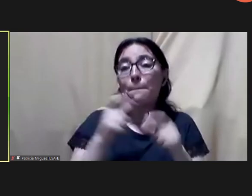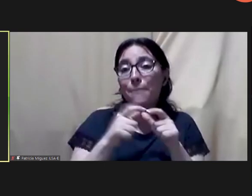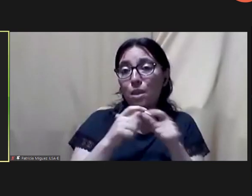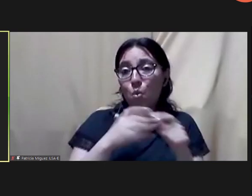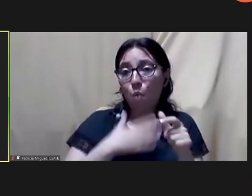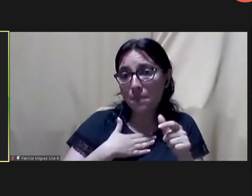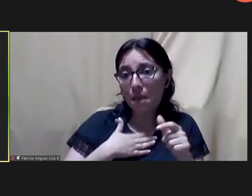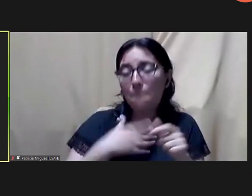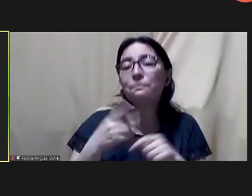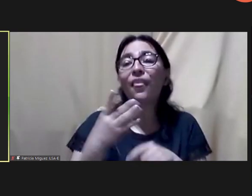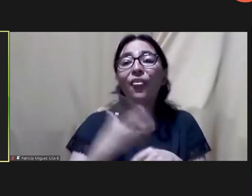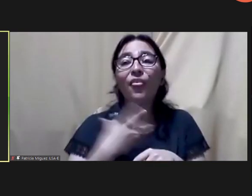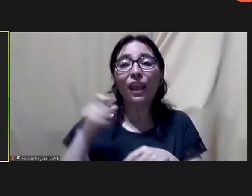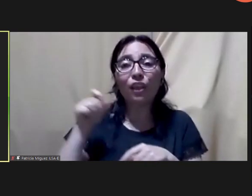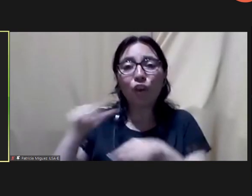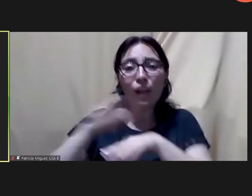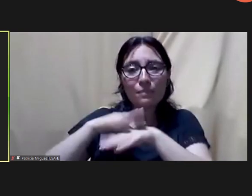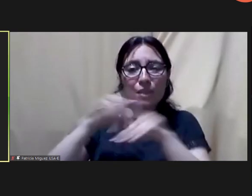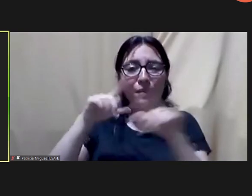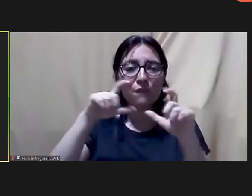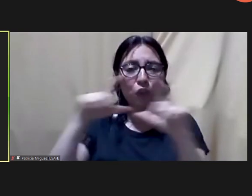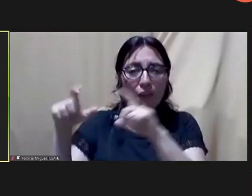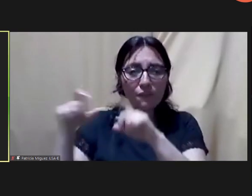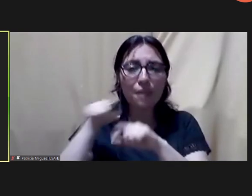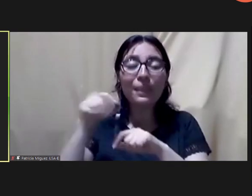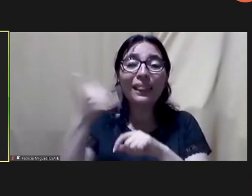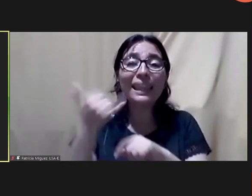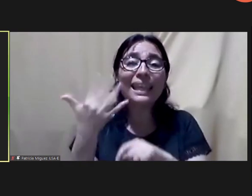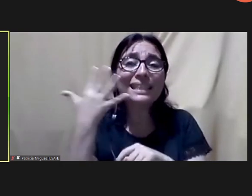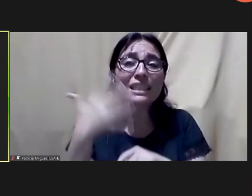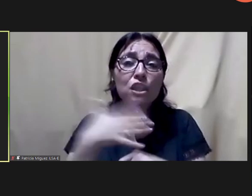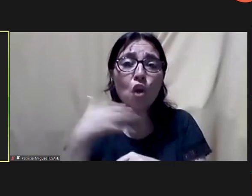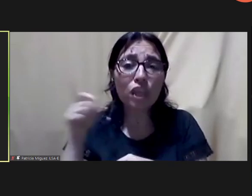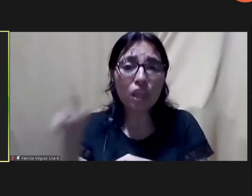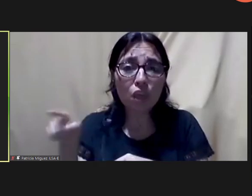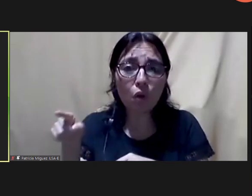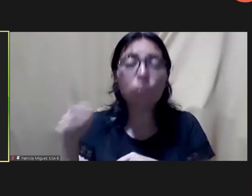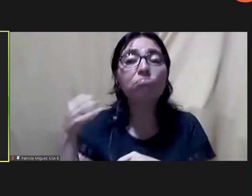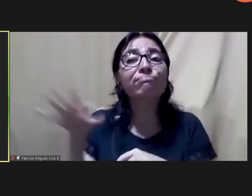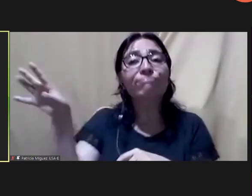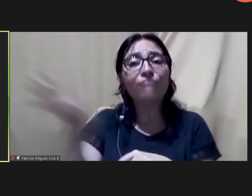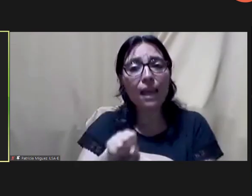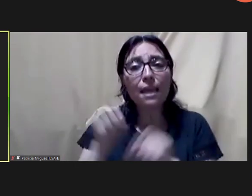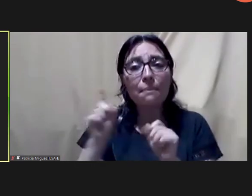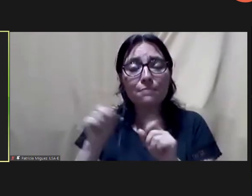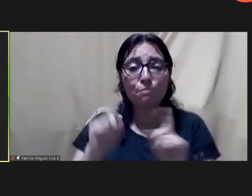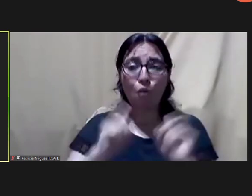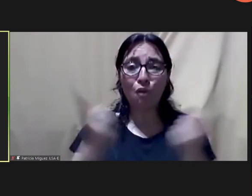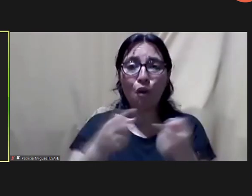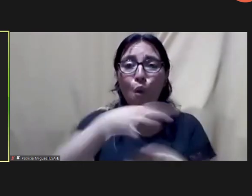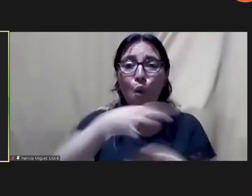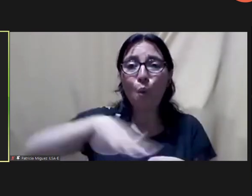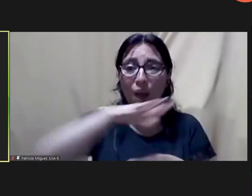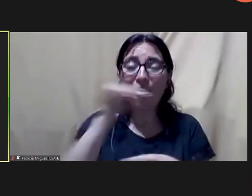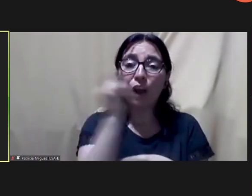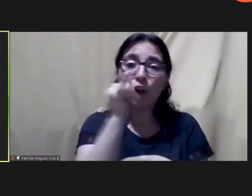exception, the DP had five children. She was a single mother and